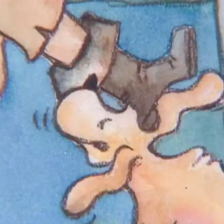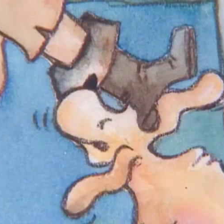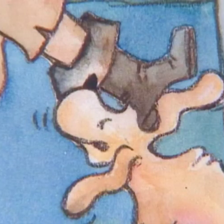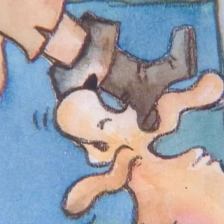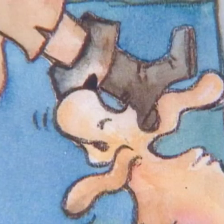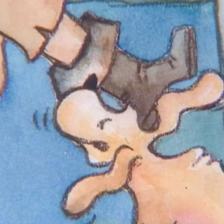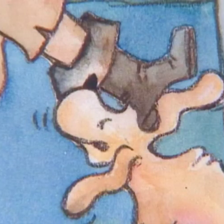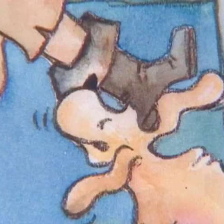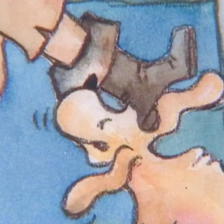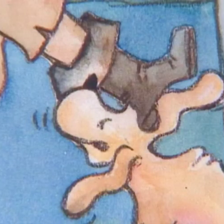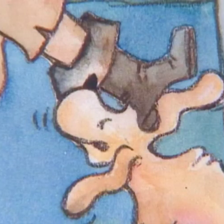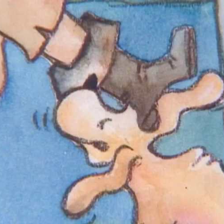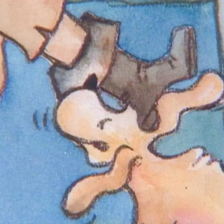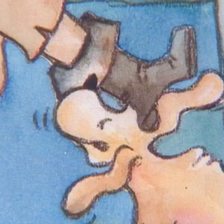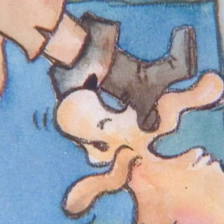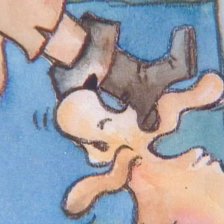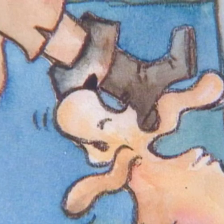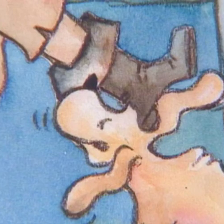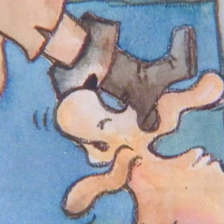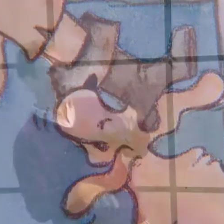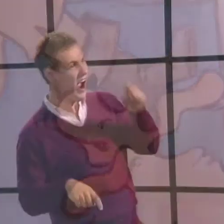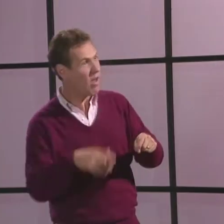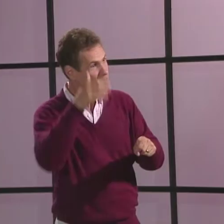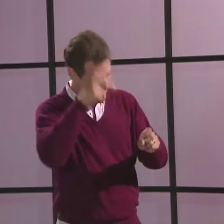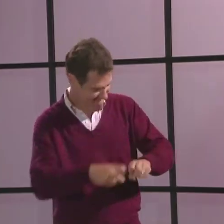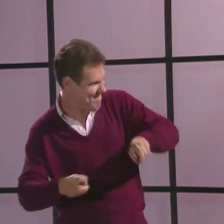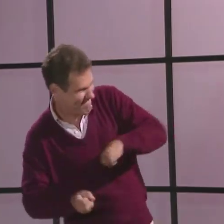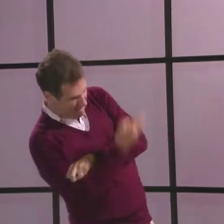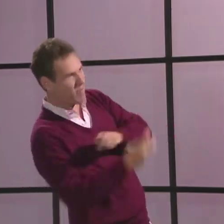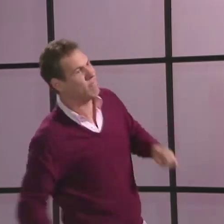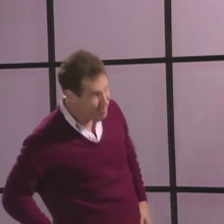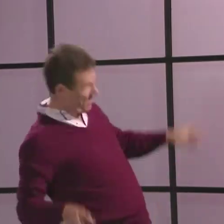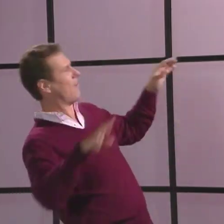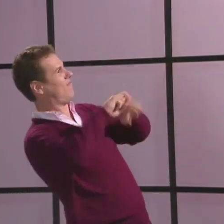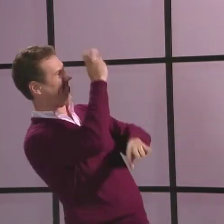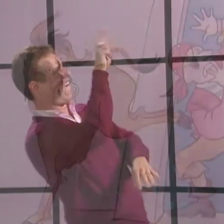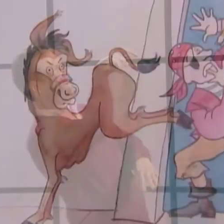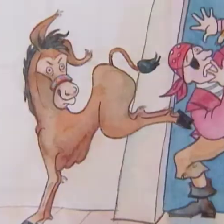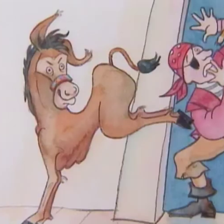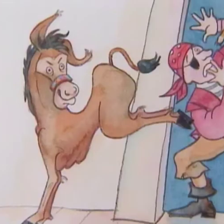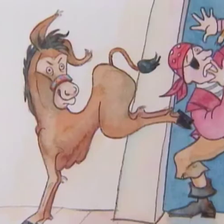the donkey kicked him with his hind leg as hard as he could.